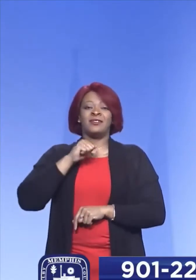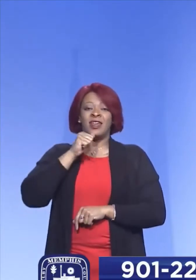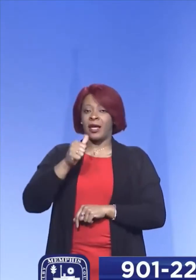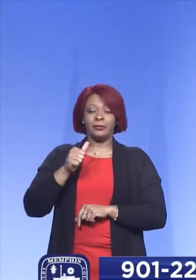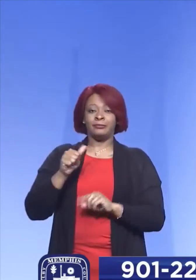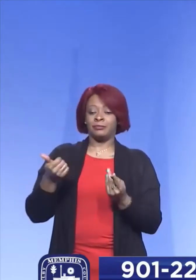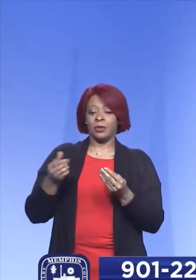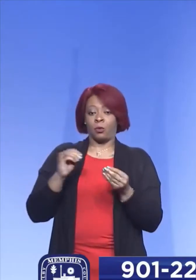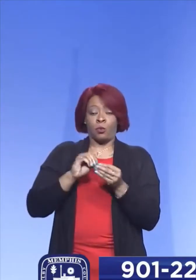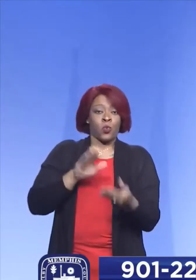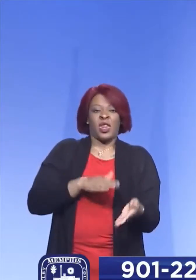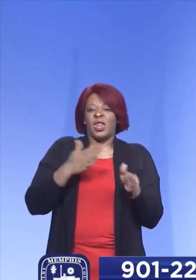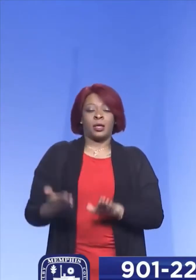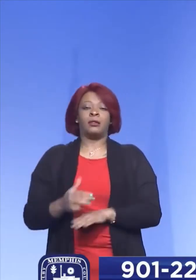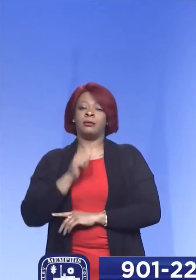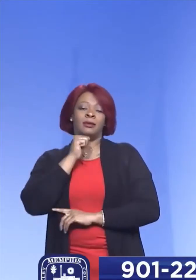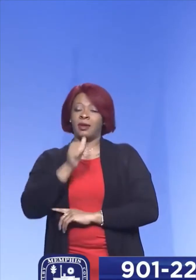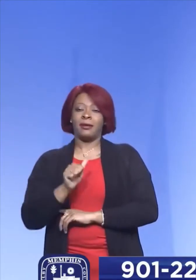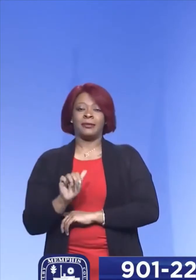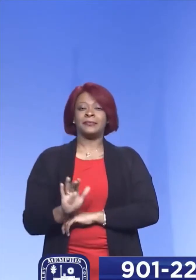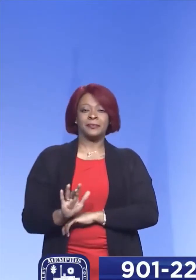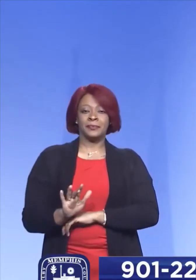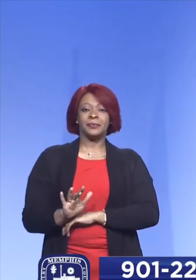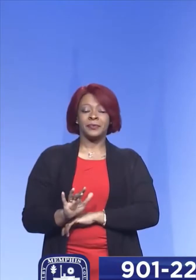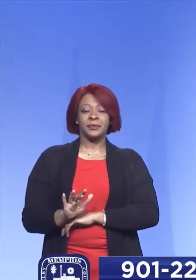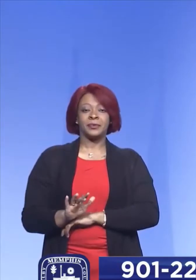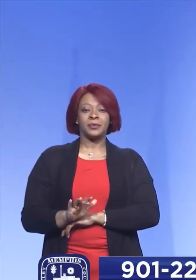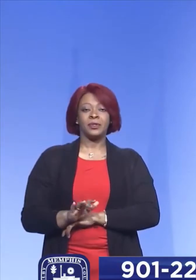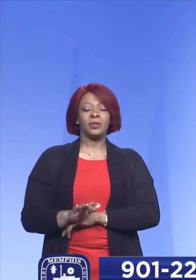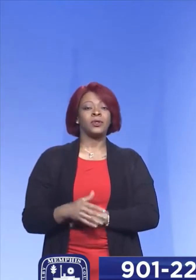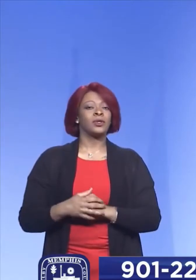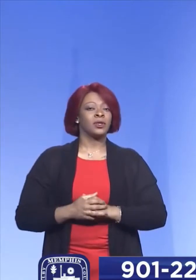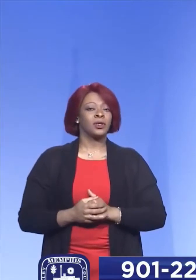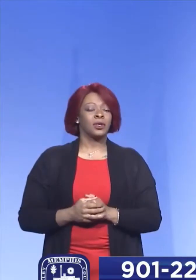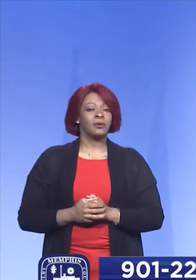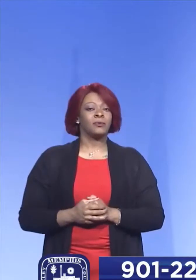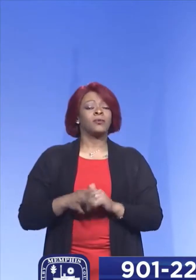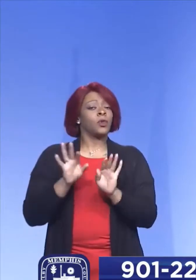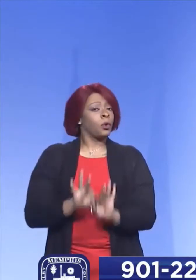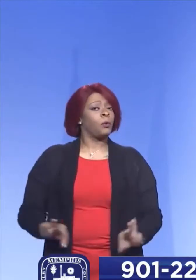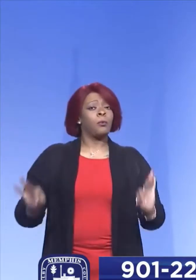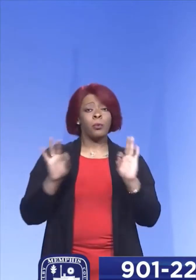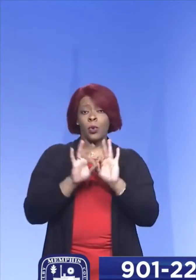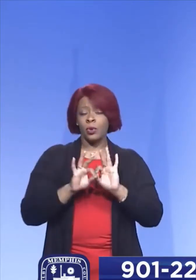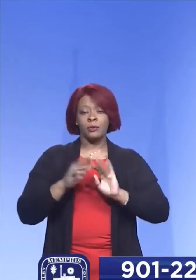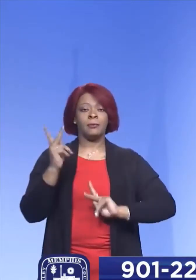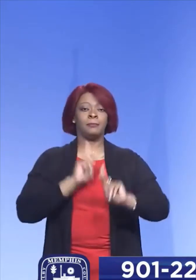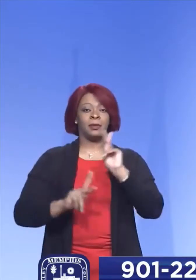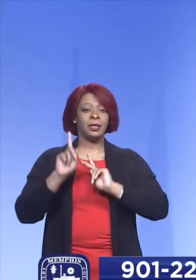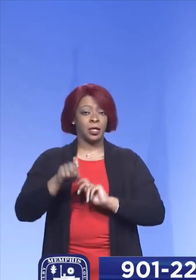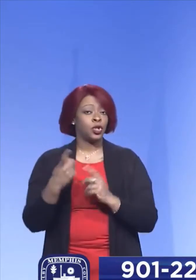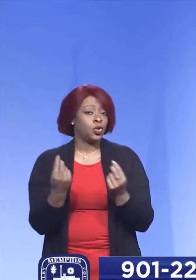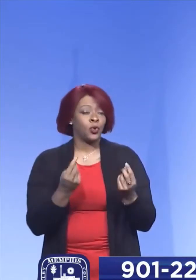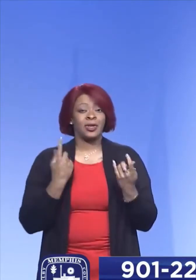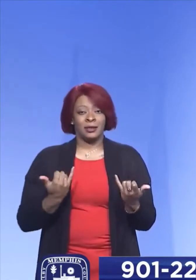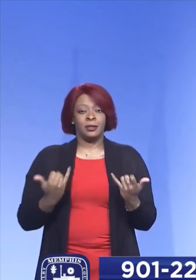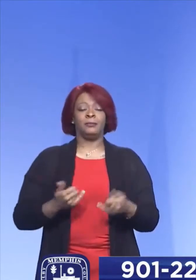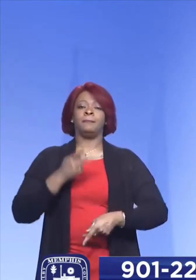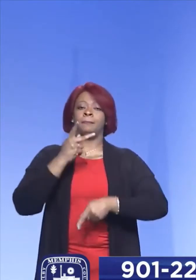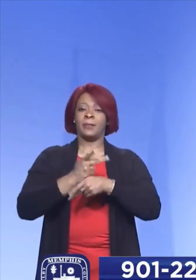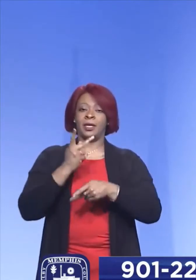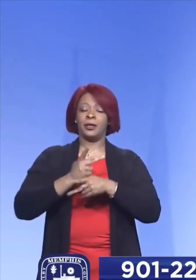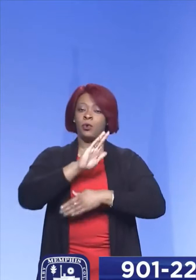be more lethal. So what the important things that people would need to do is to maintain